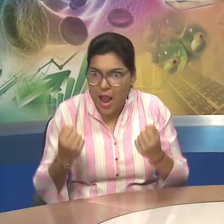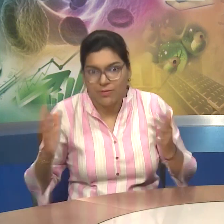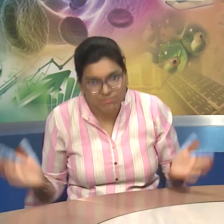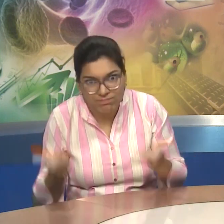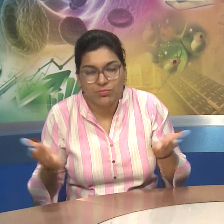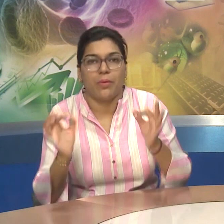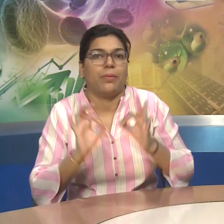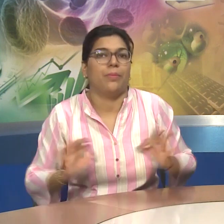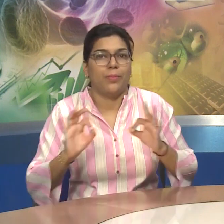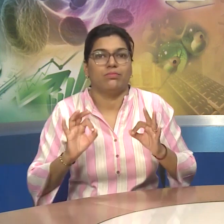Disabling